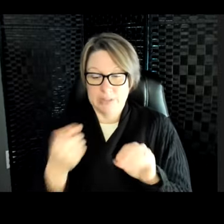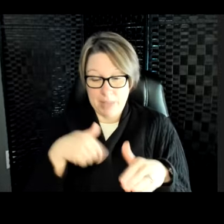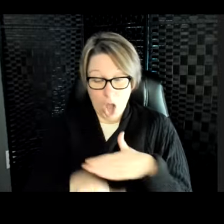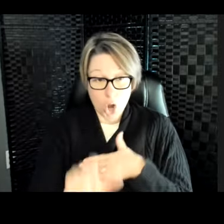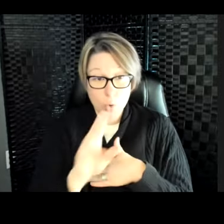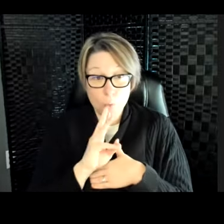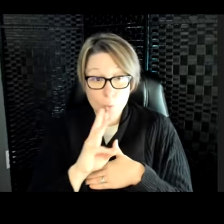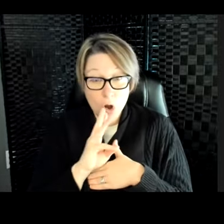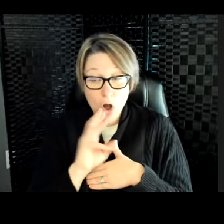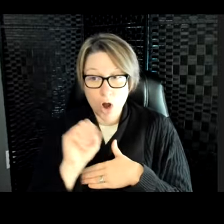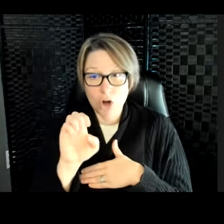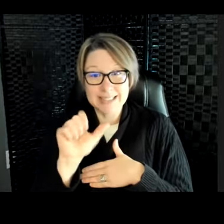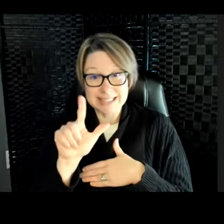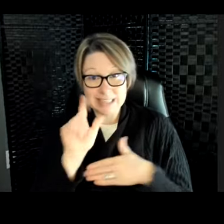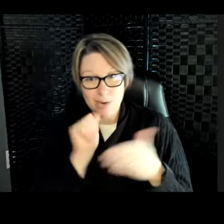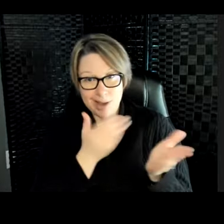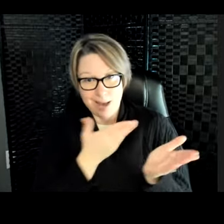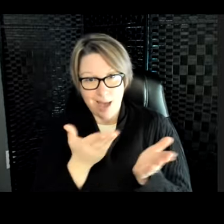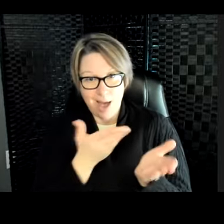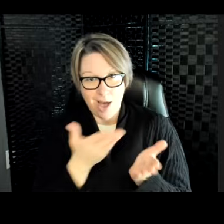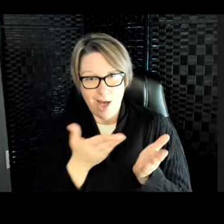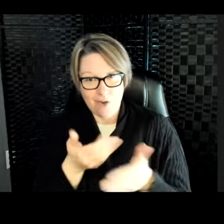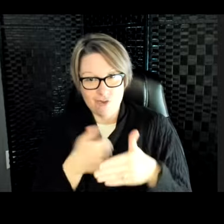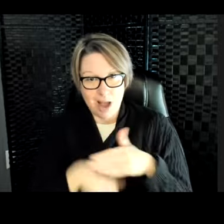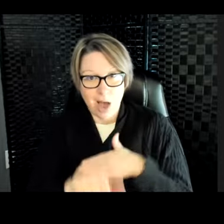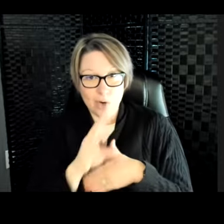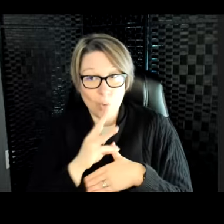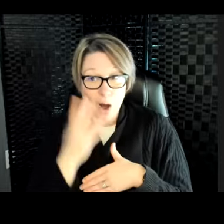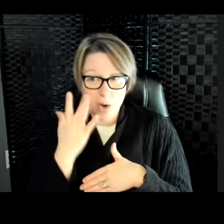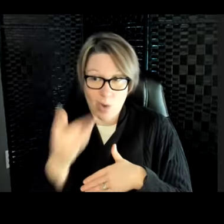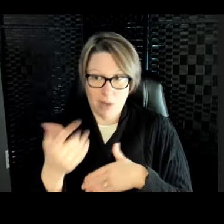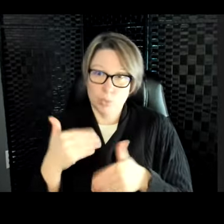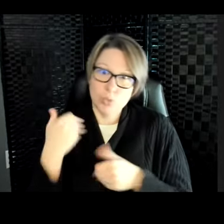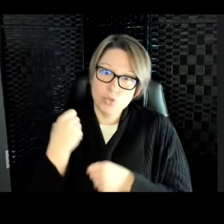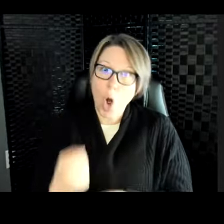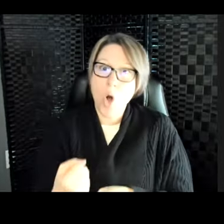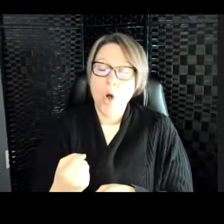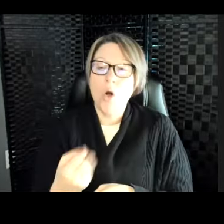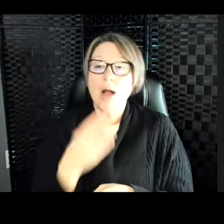carrying things underwater because they're so strong. And they can hold their breath for a long time.